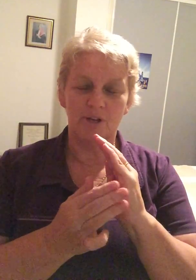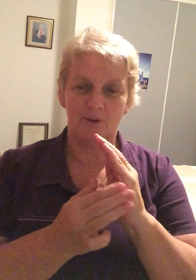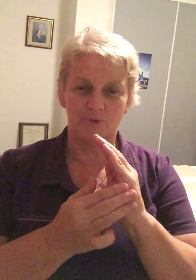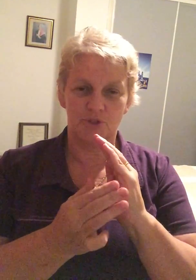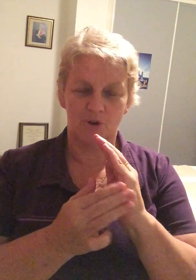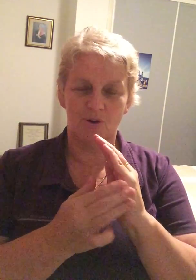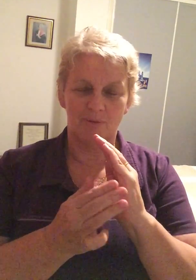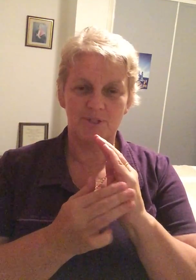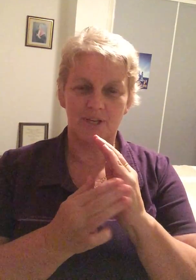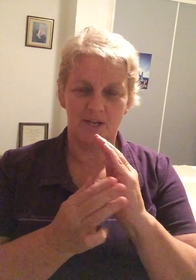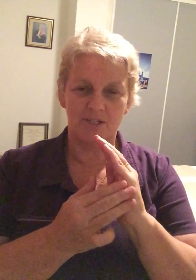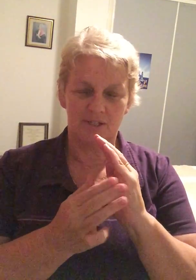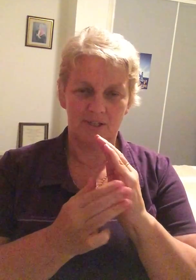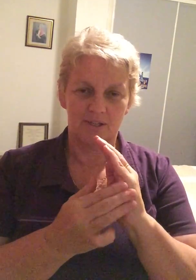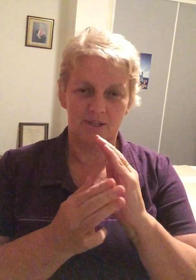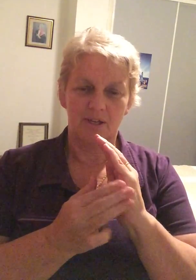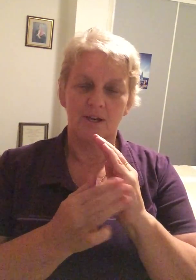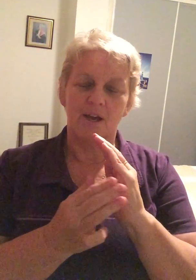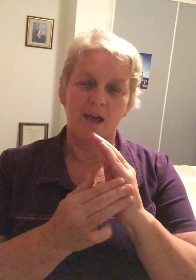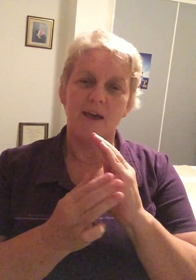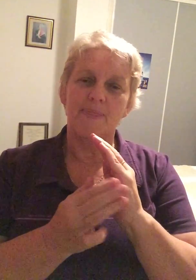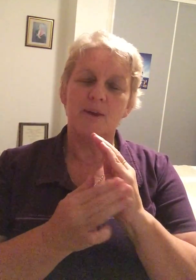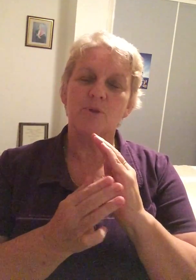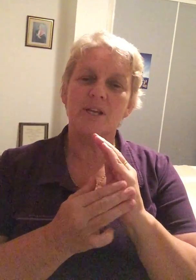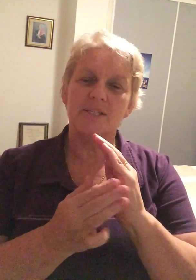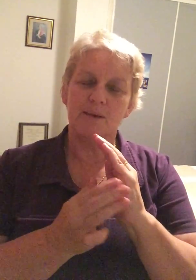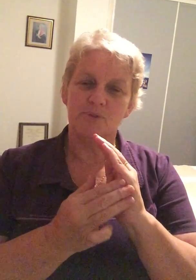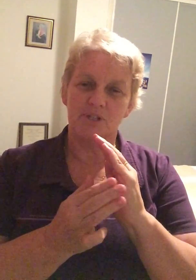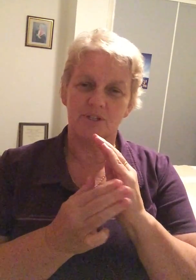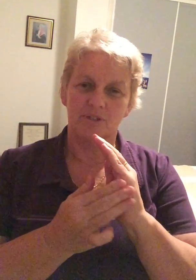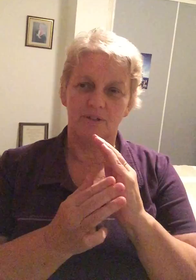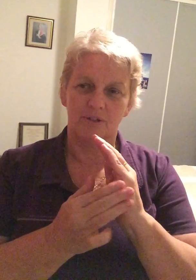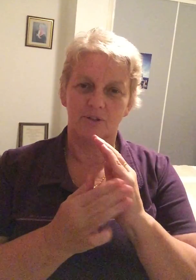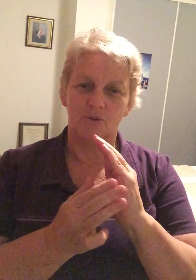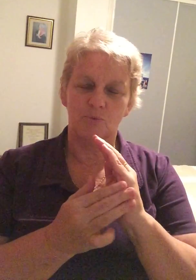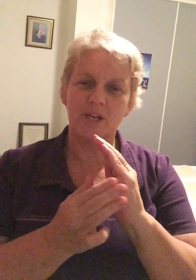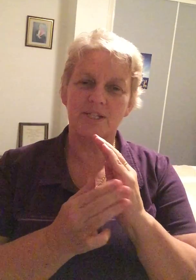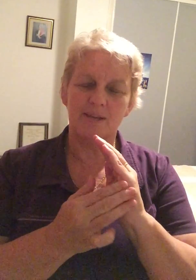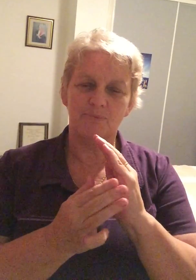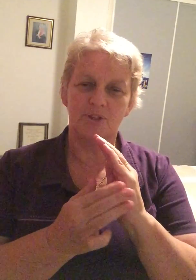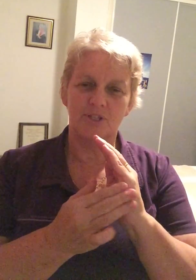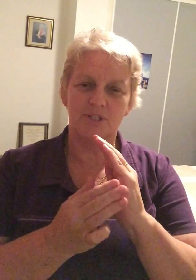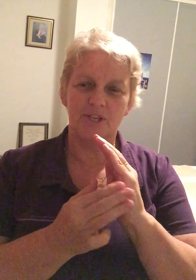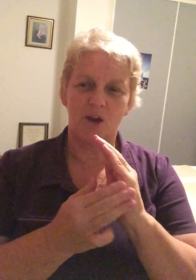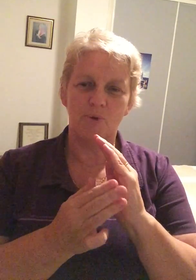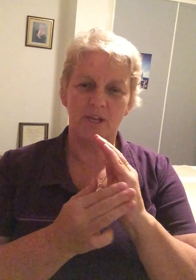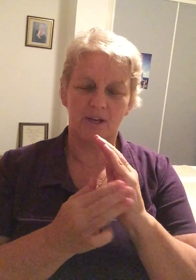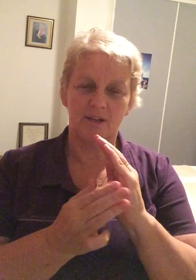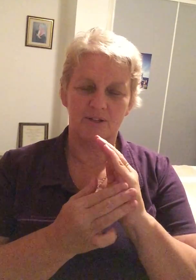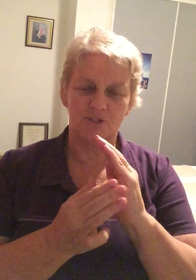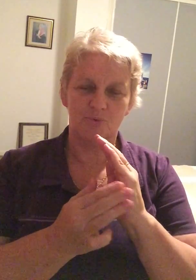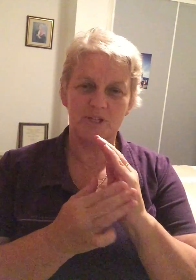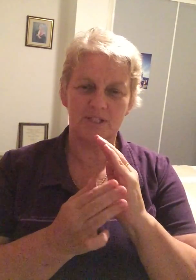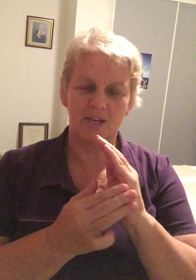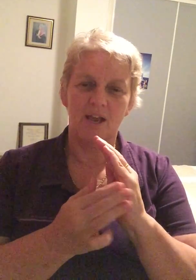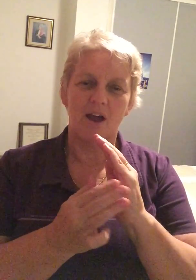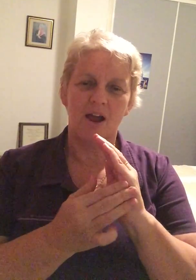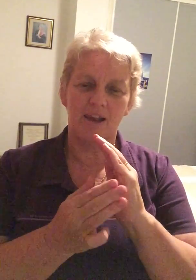me I'm so upset and then we accept it we accept that this is how we are so we say I